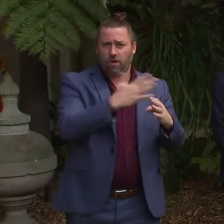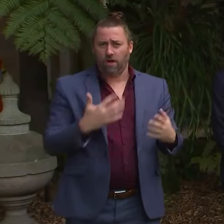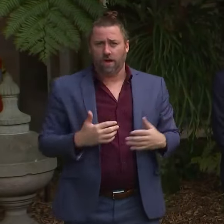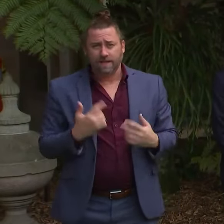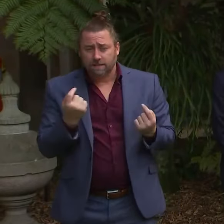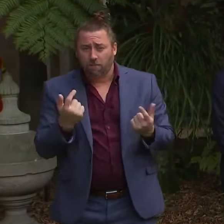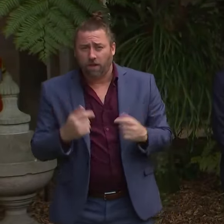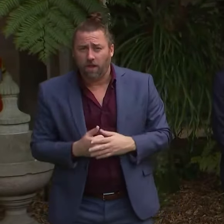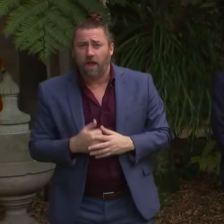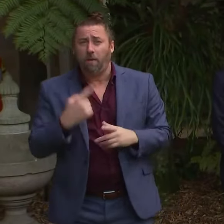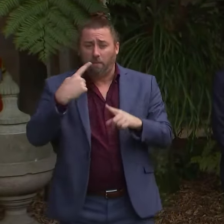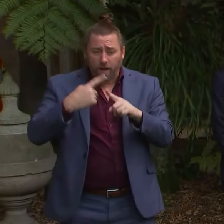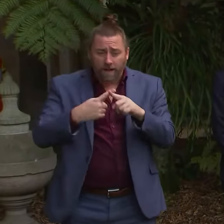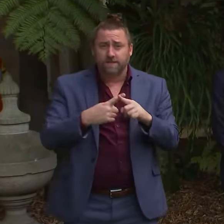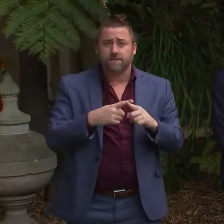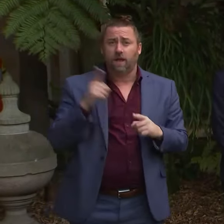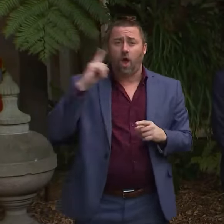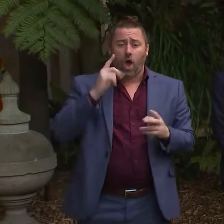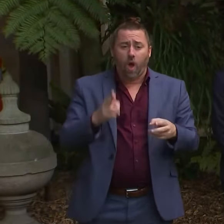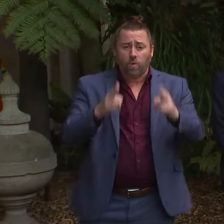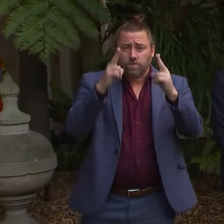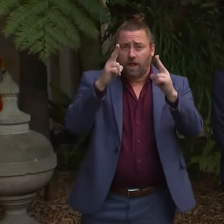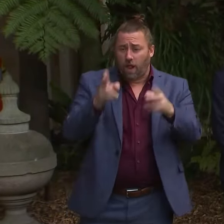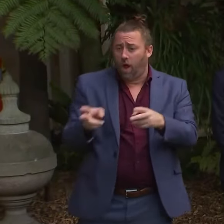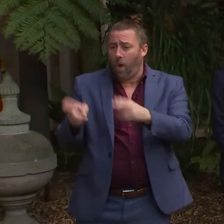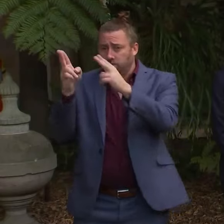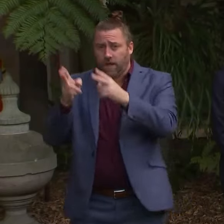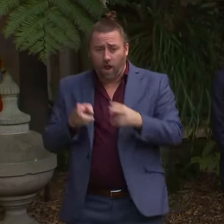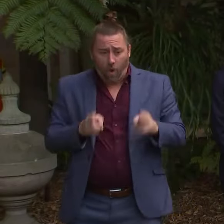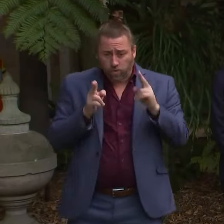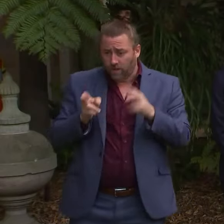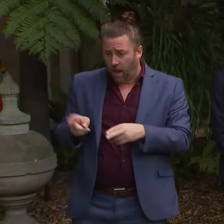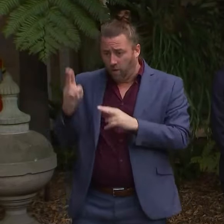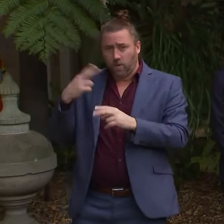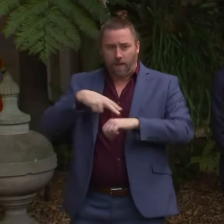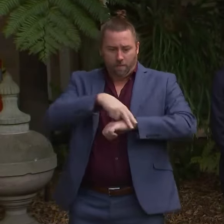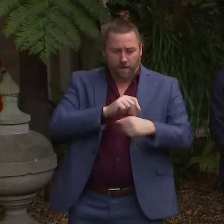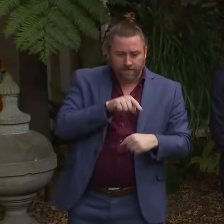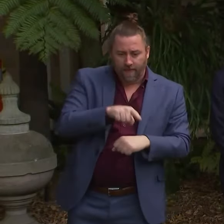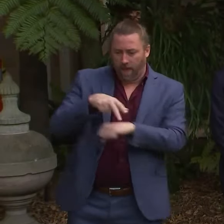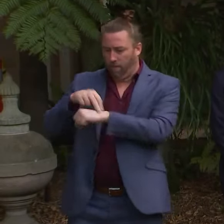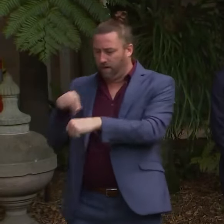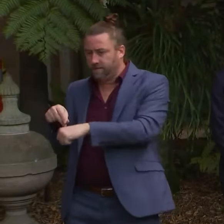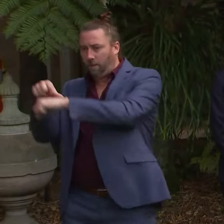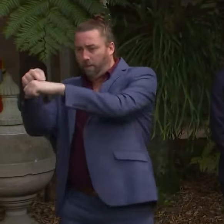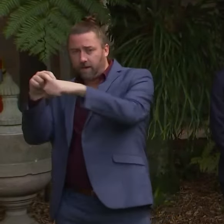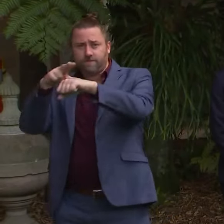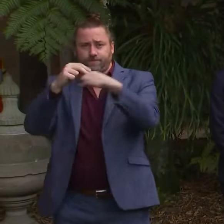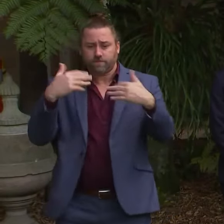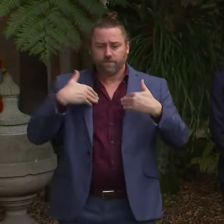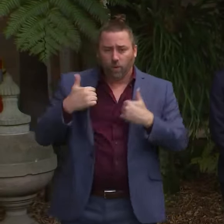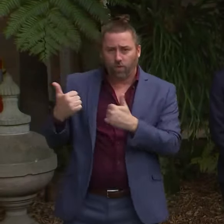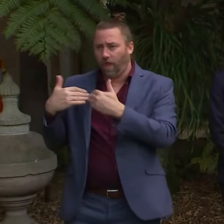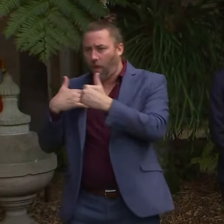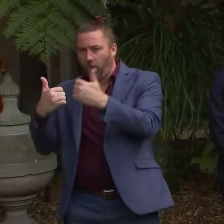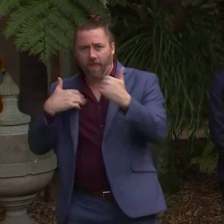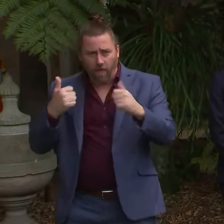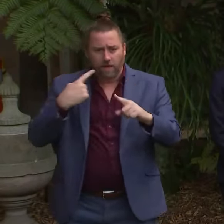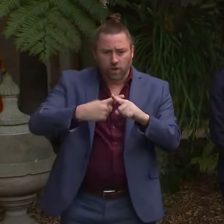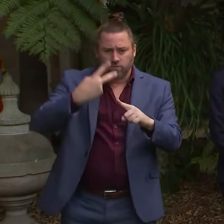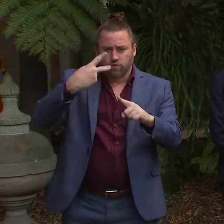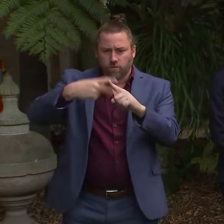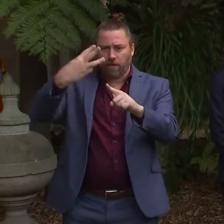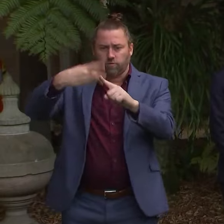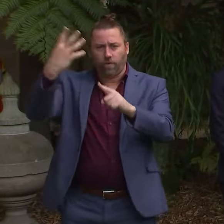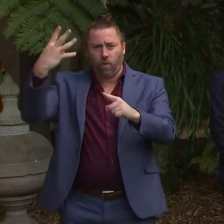was having on our frontline workers who are having to manage those hotel quarantine. And we know